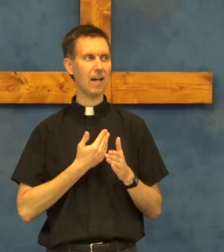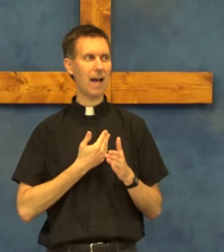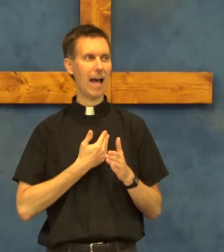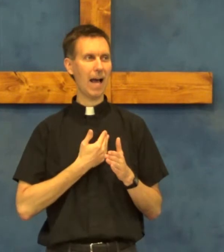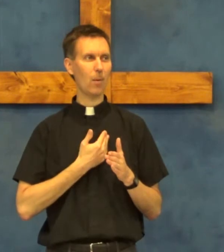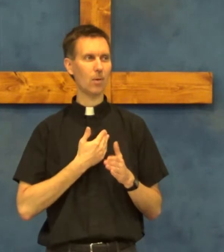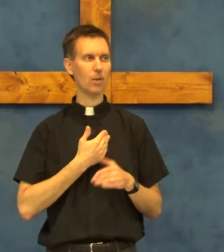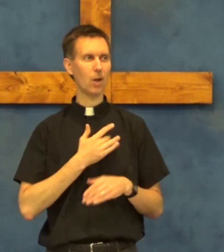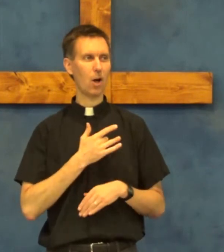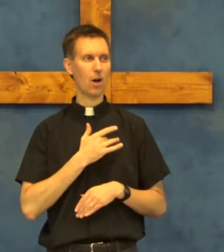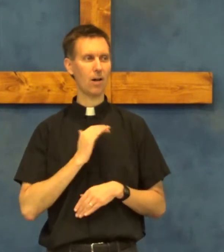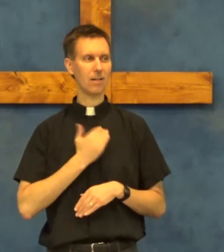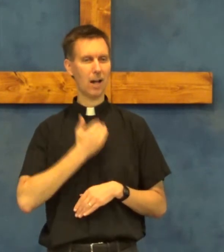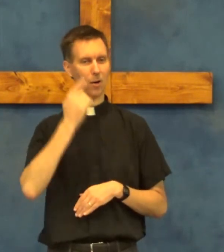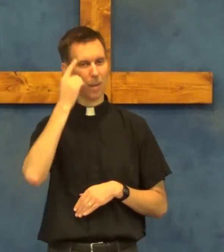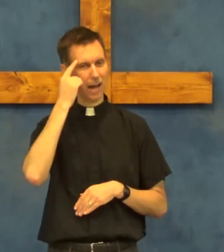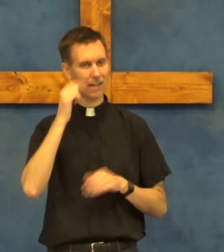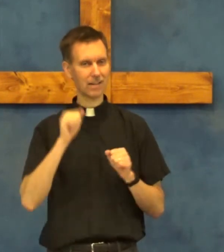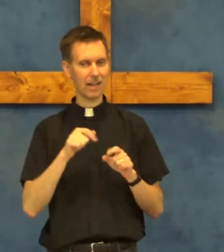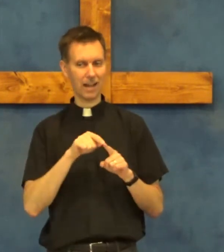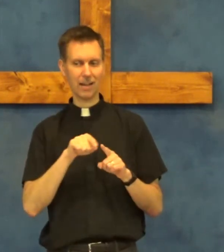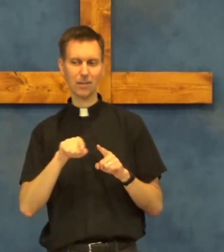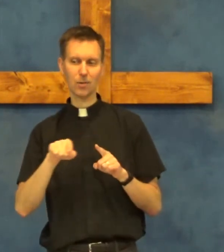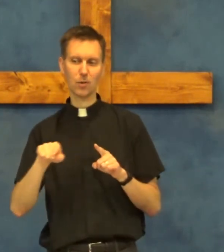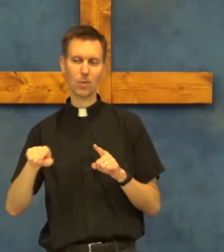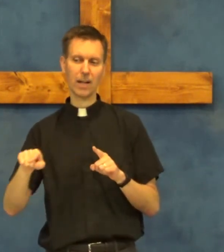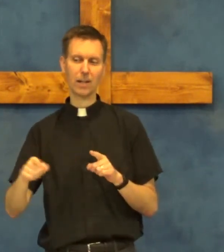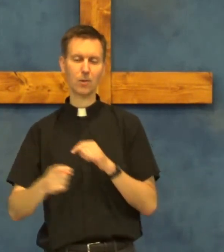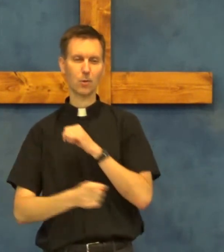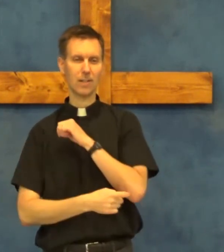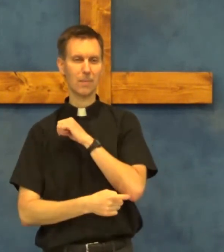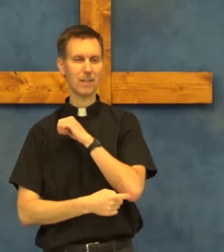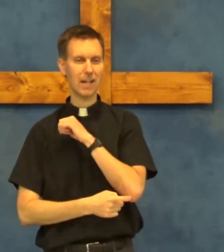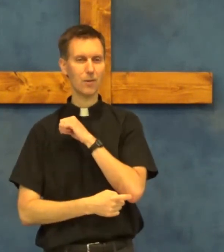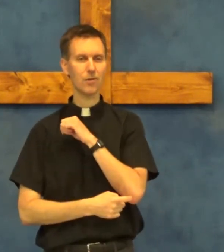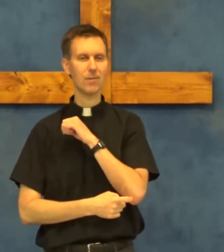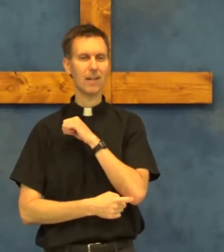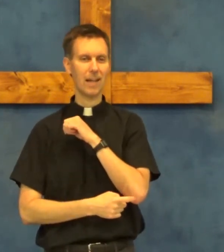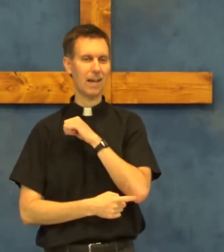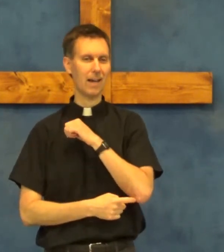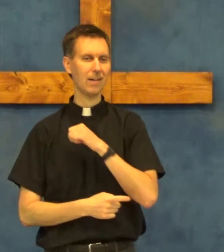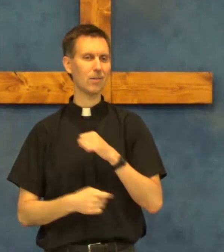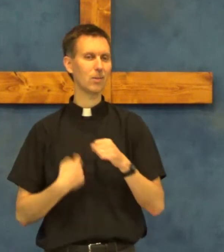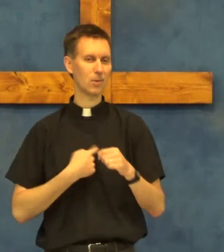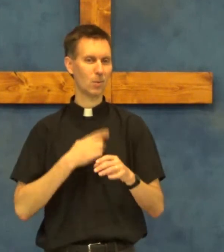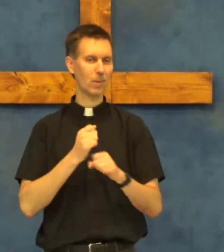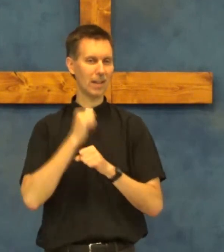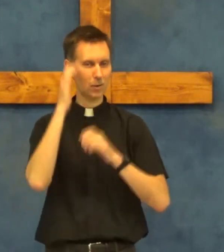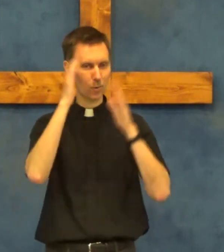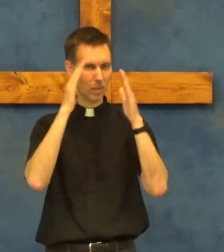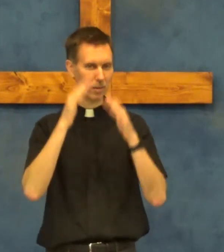our heart our mind can stray into temptation and we get in trouble